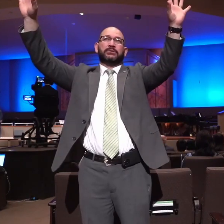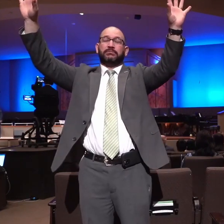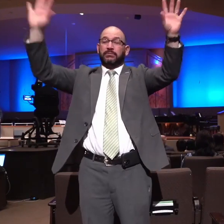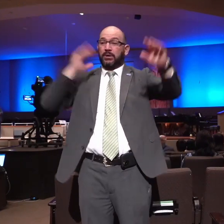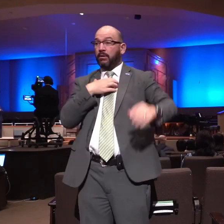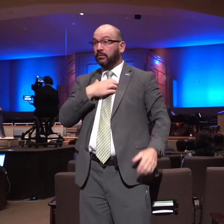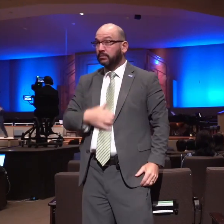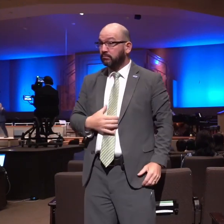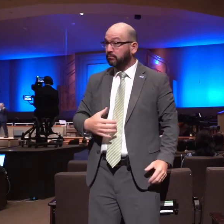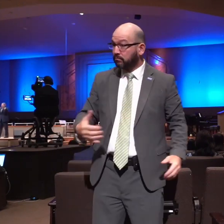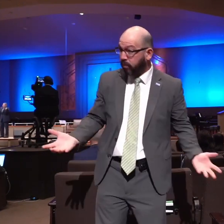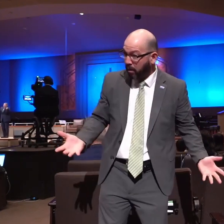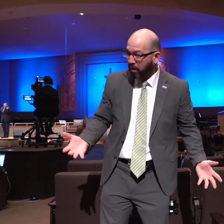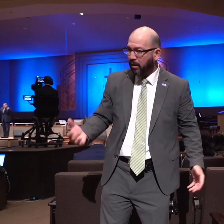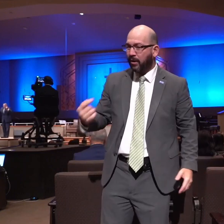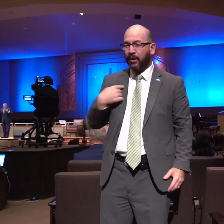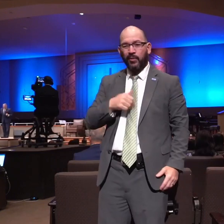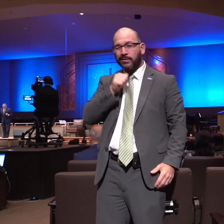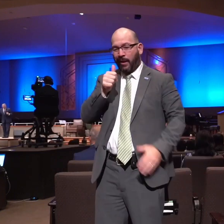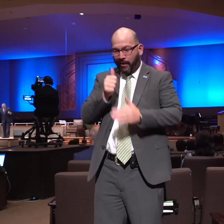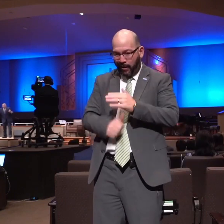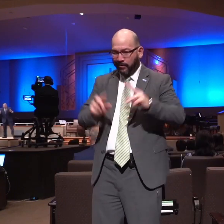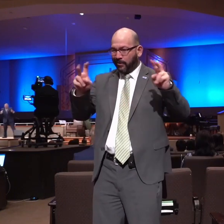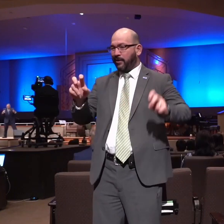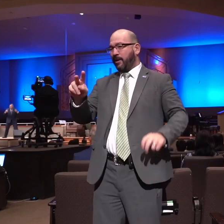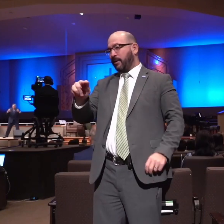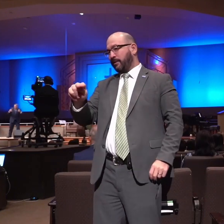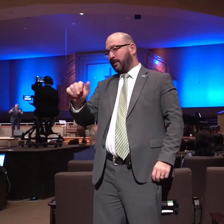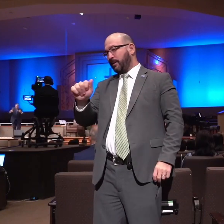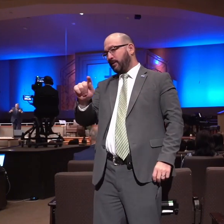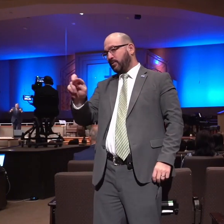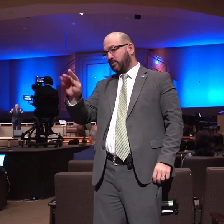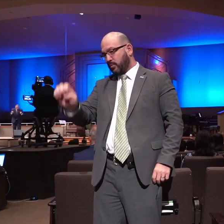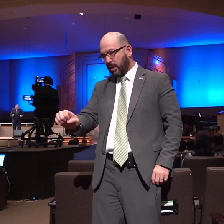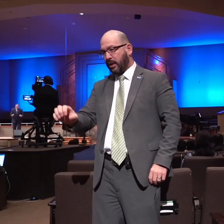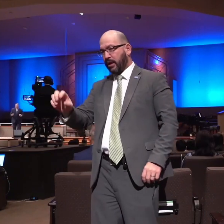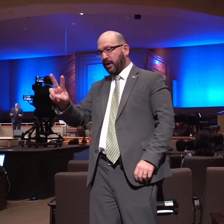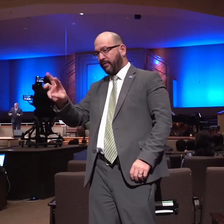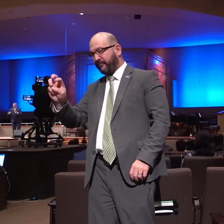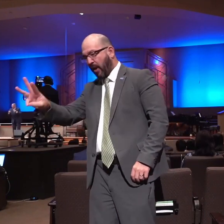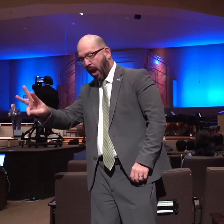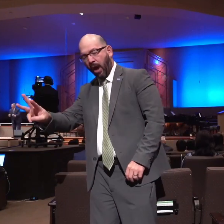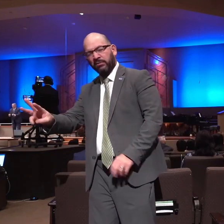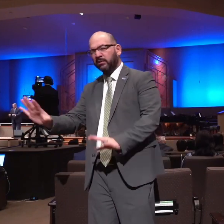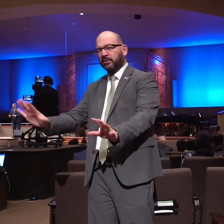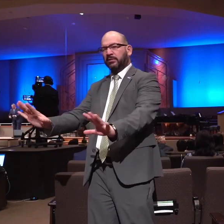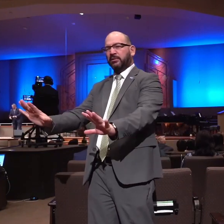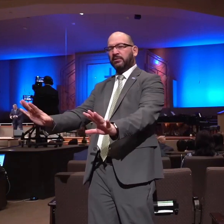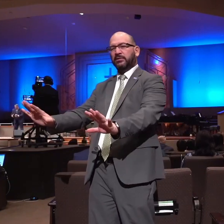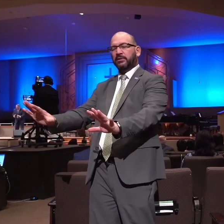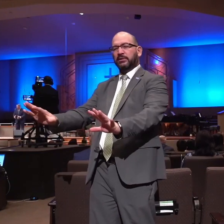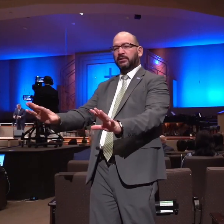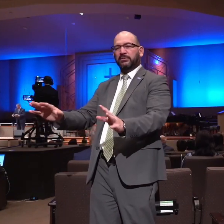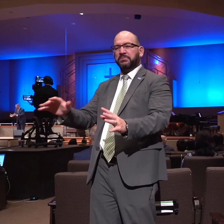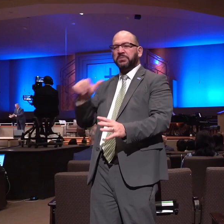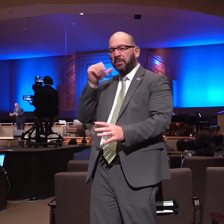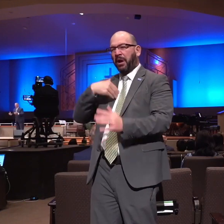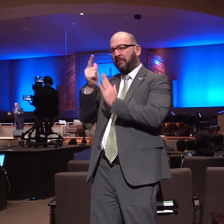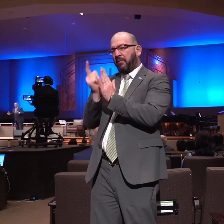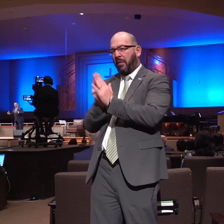though we're not under a Nazarite vow we're not under some kind of a law that requires us you can't do that or this as